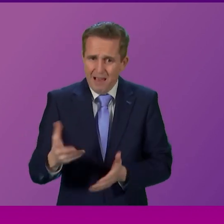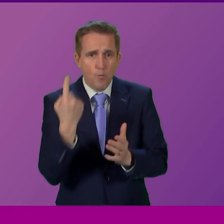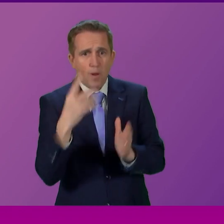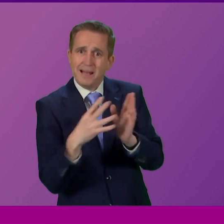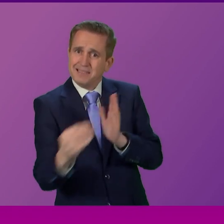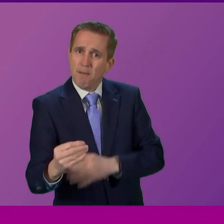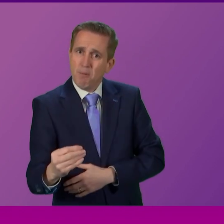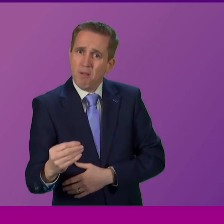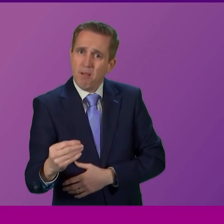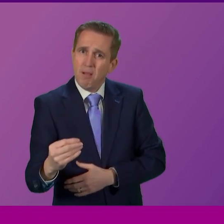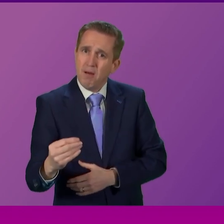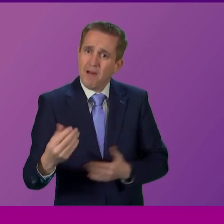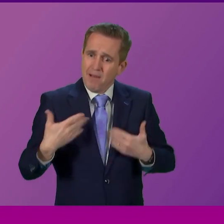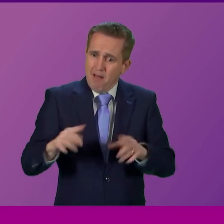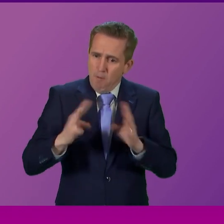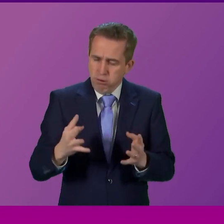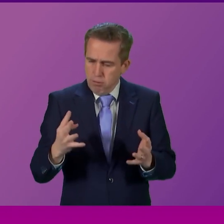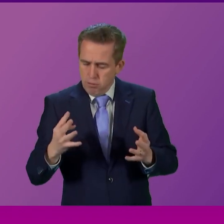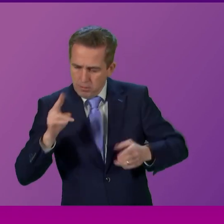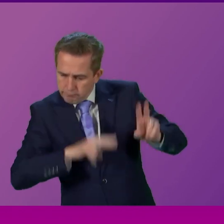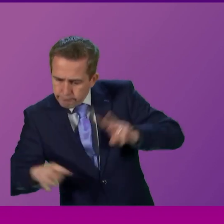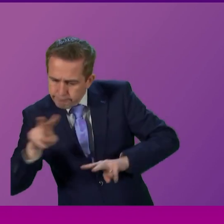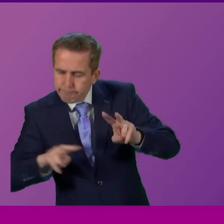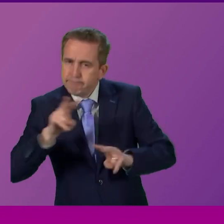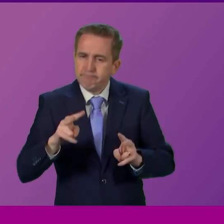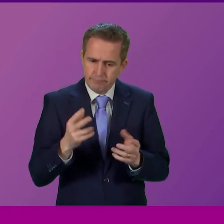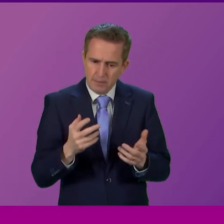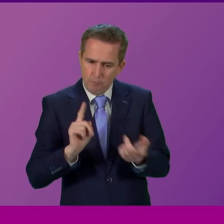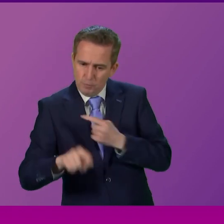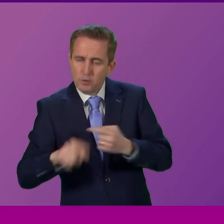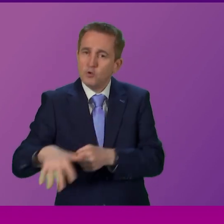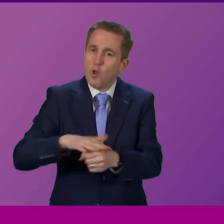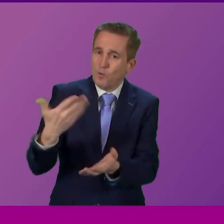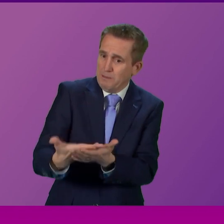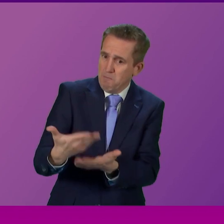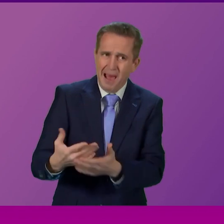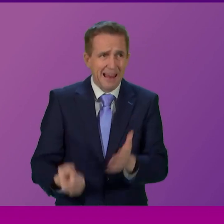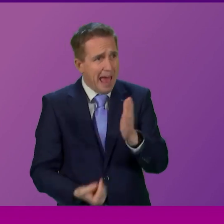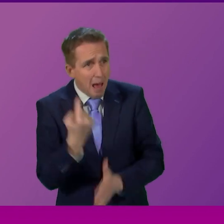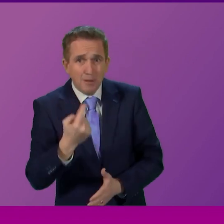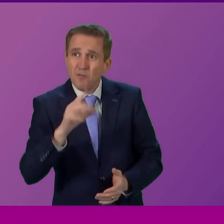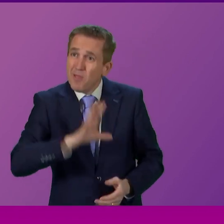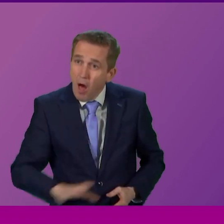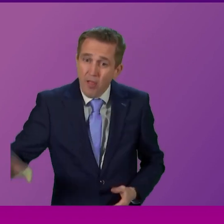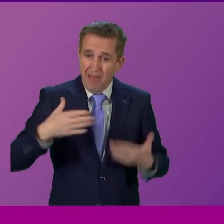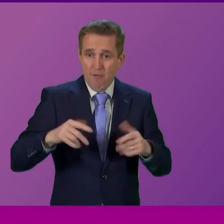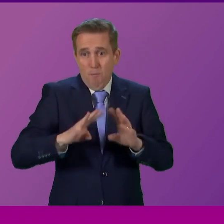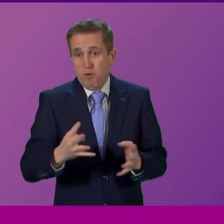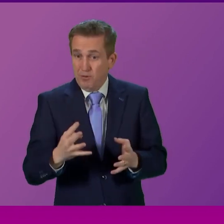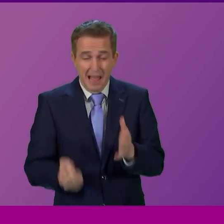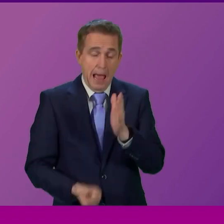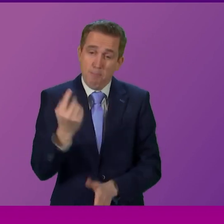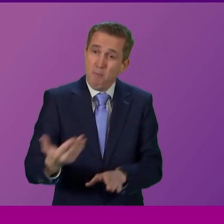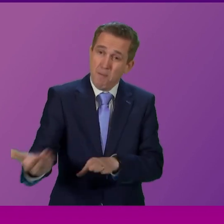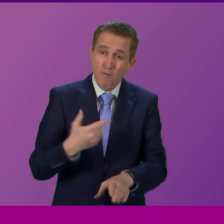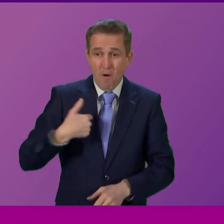how a local health board took a decision to meet local demand that has happened up and down the country far before I was health secretary